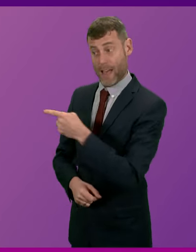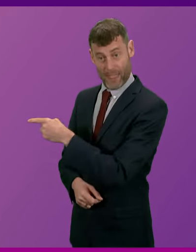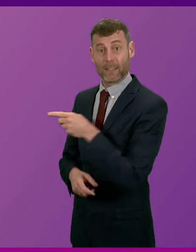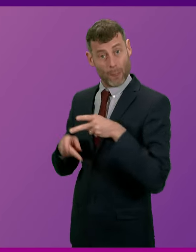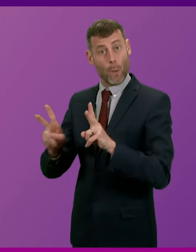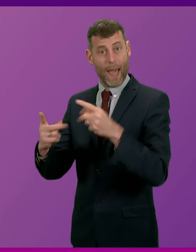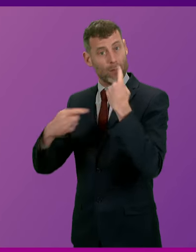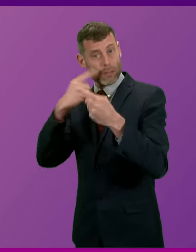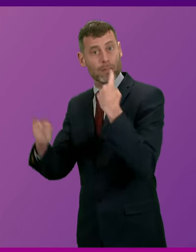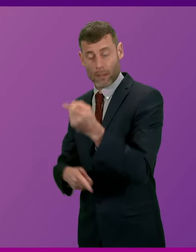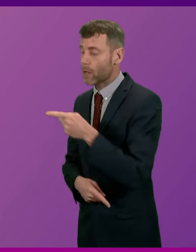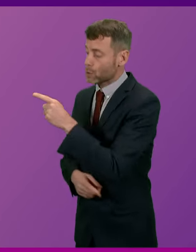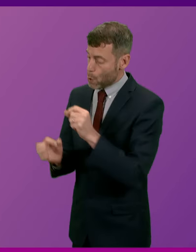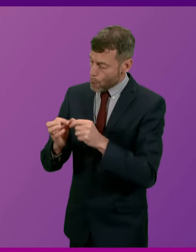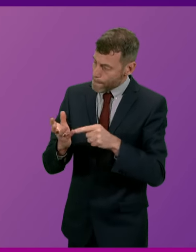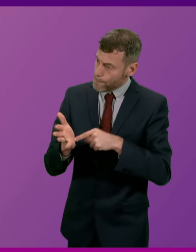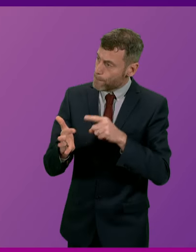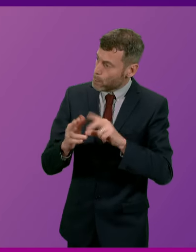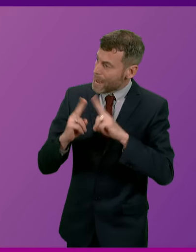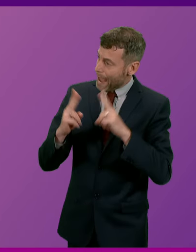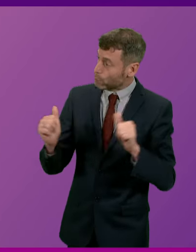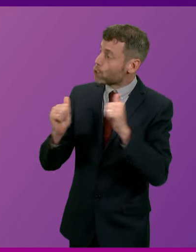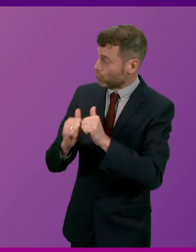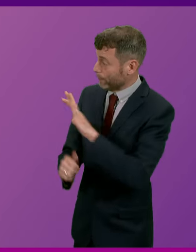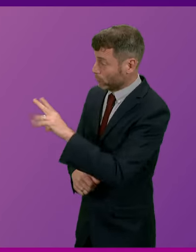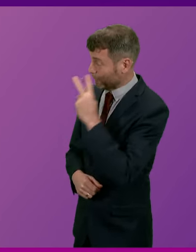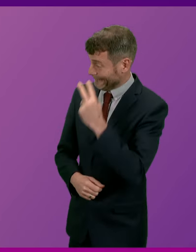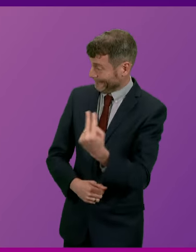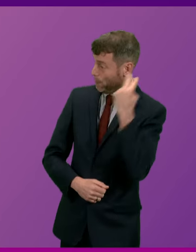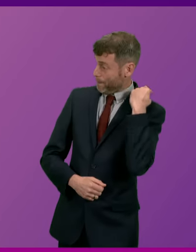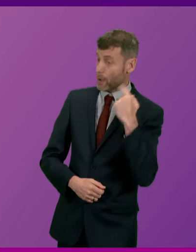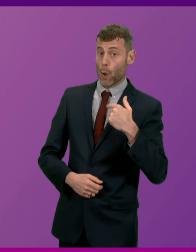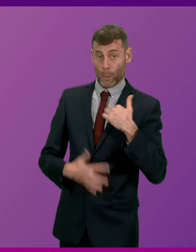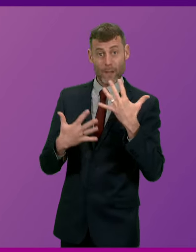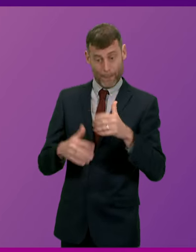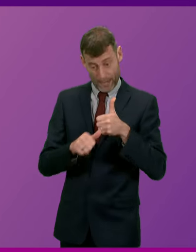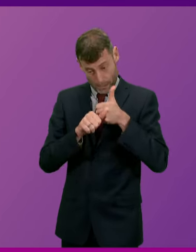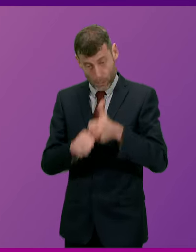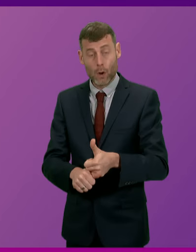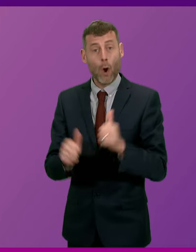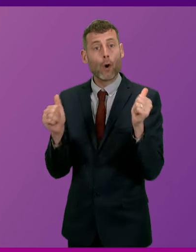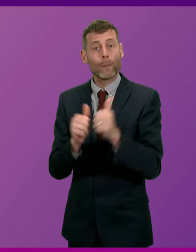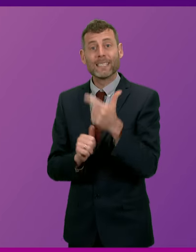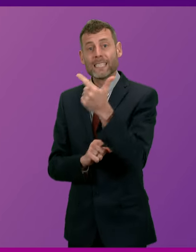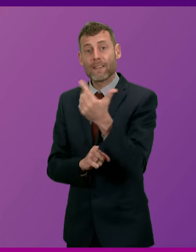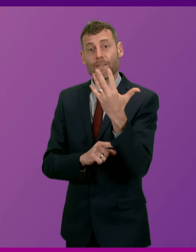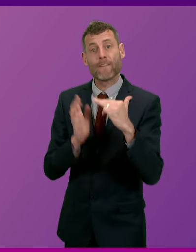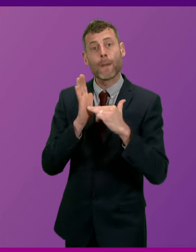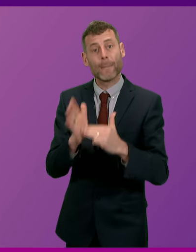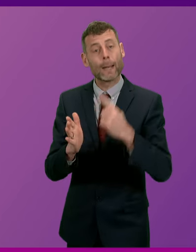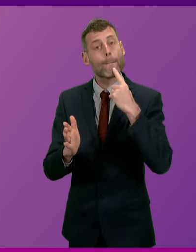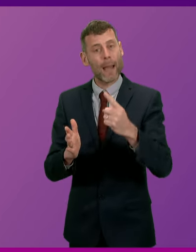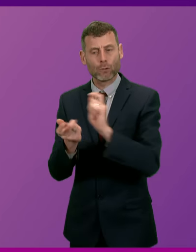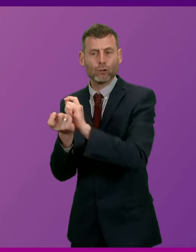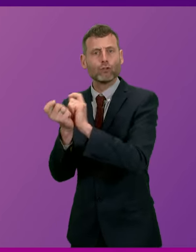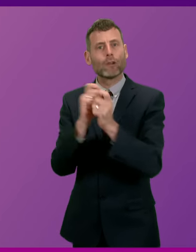yes, we can point to the fact that we've committed £75 million of the 10-year transition fund for the north-east of Moray. We